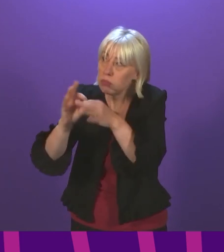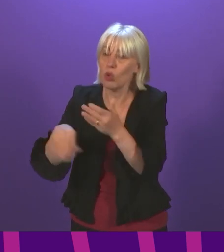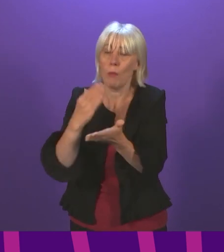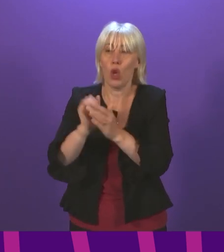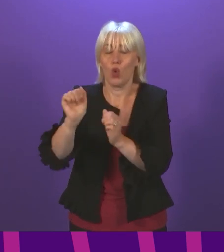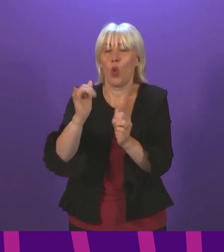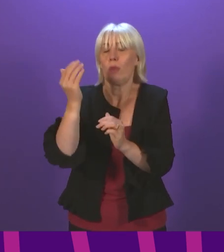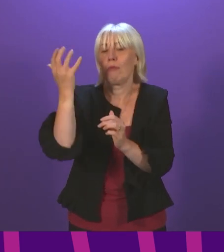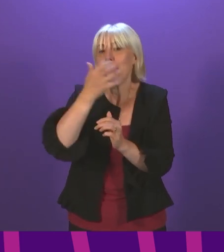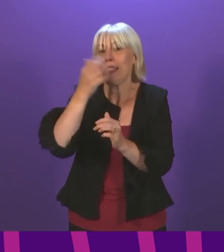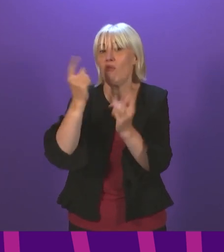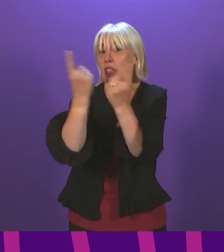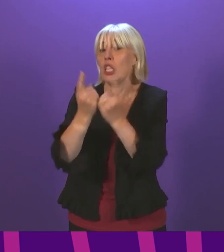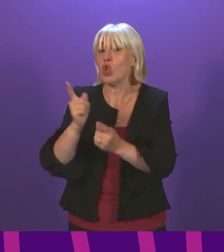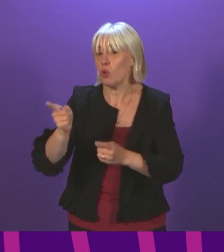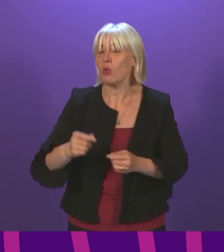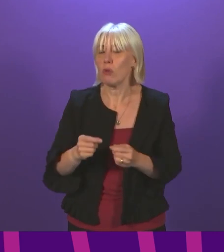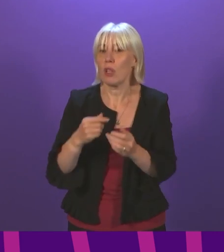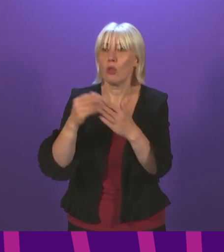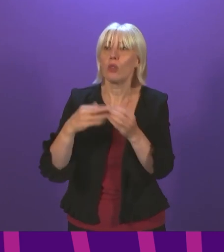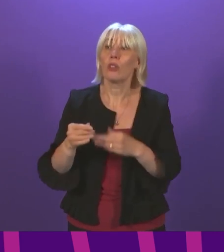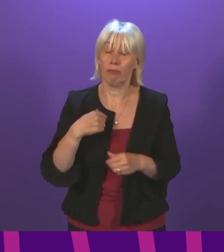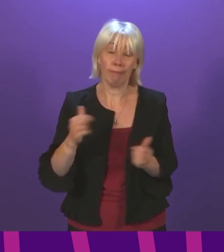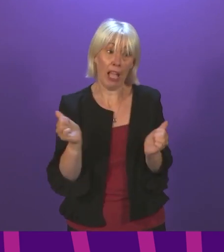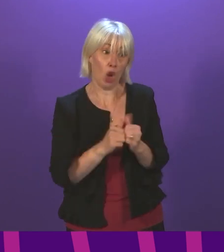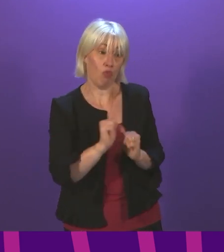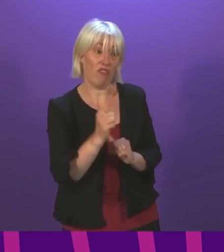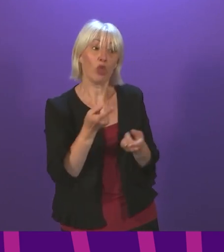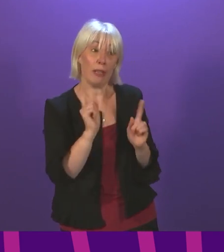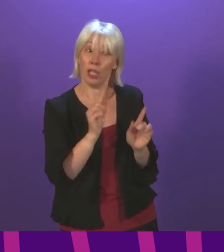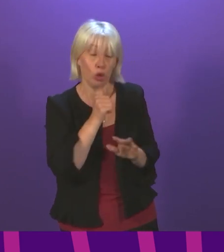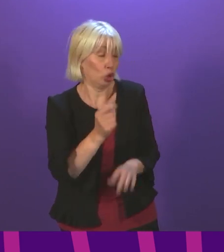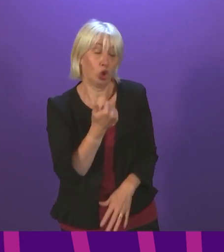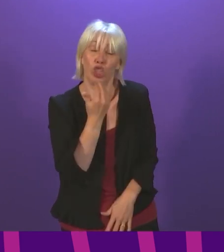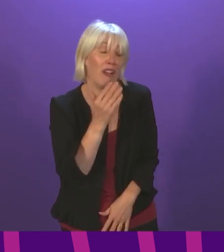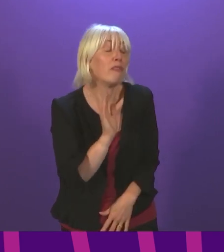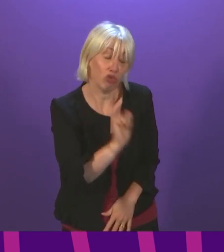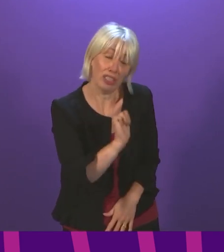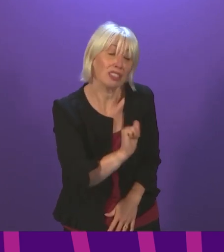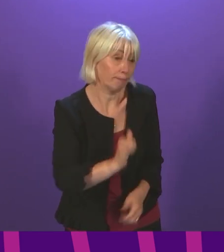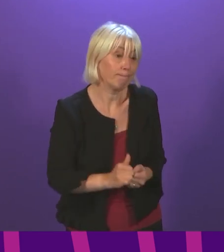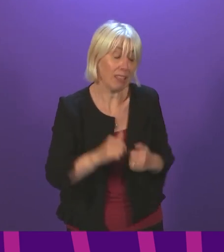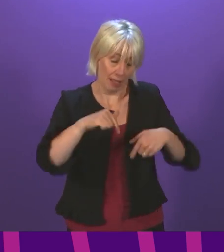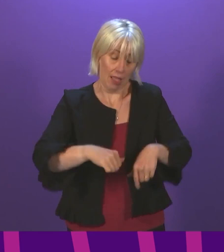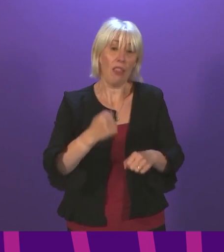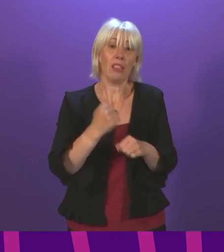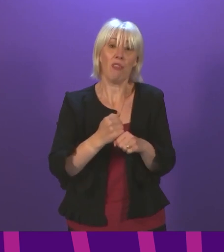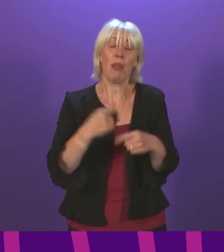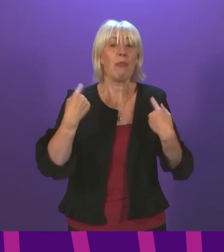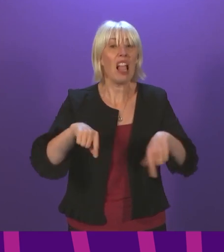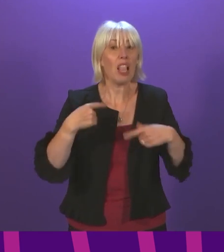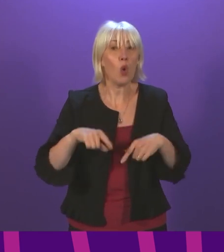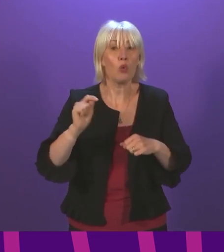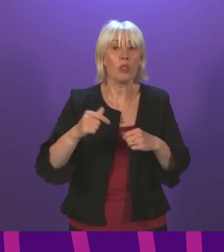Douglas Ross. I agree with the First Minister. This is not good enough. This government has allowed the long-term issues